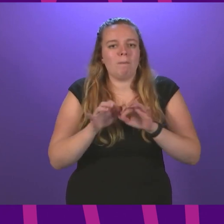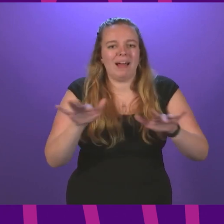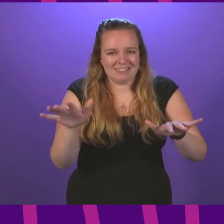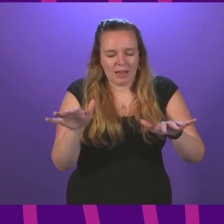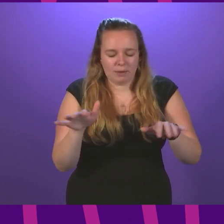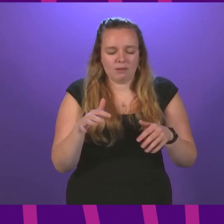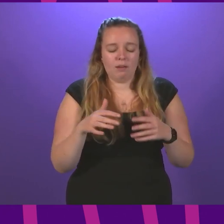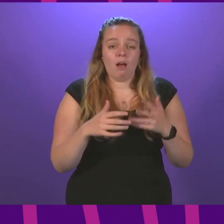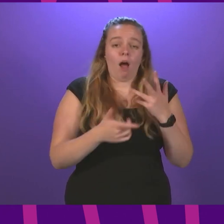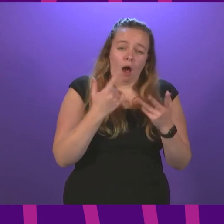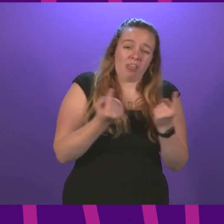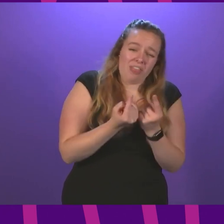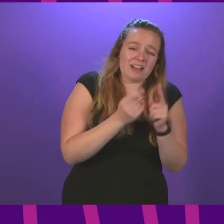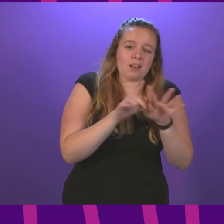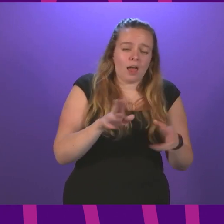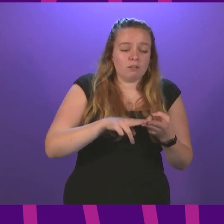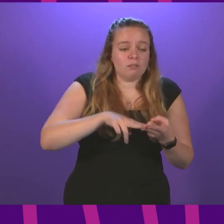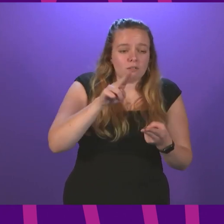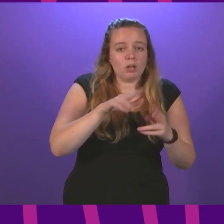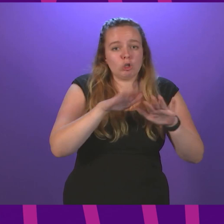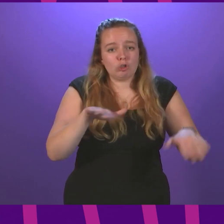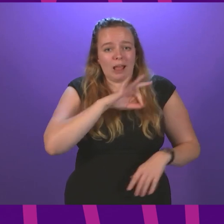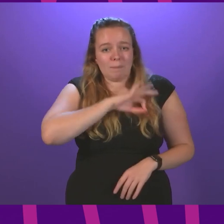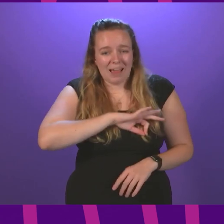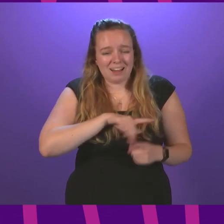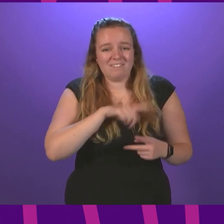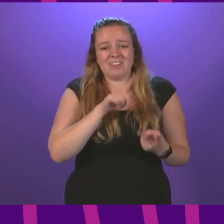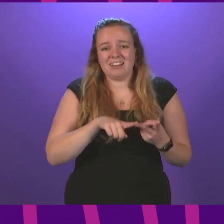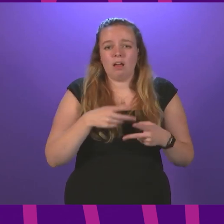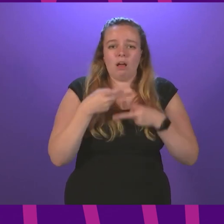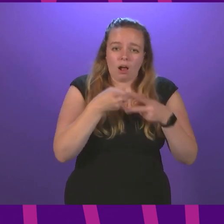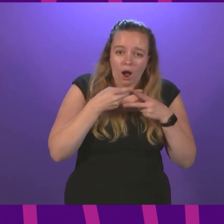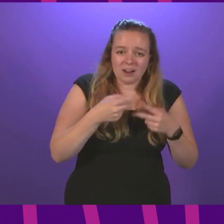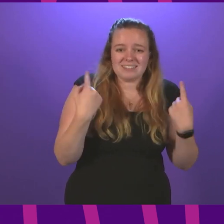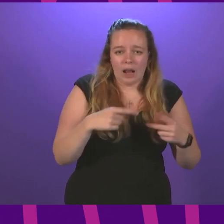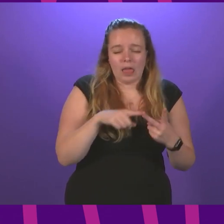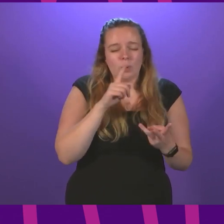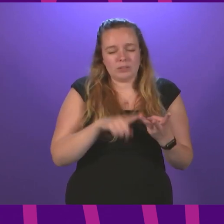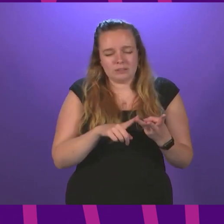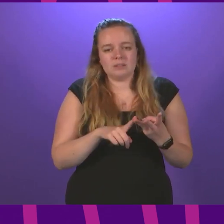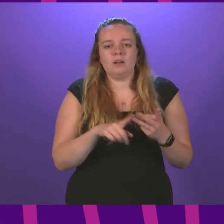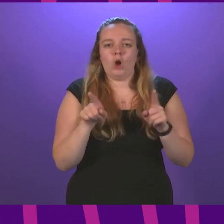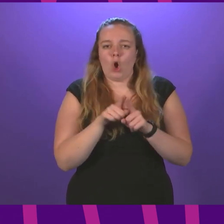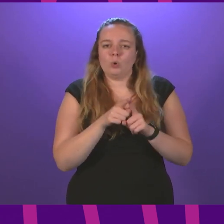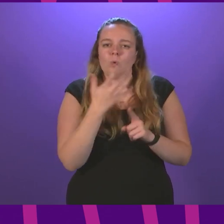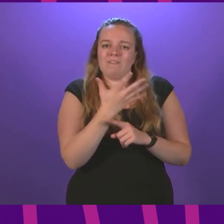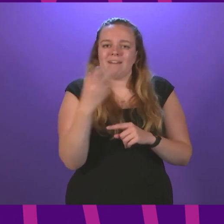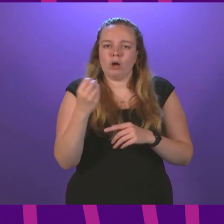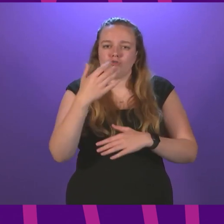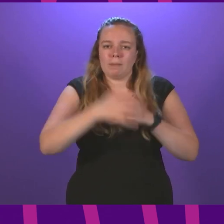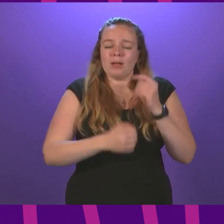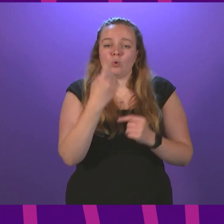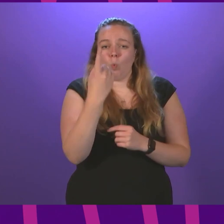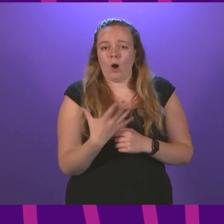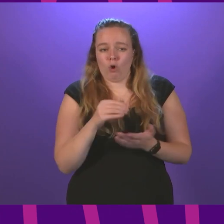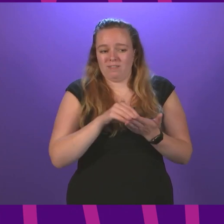alongside other measures such as the up-rate in child benefit, guardians allowance and thresholds, as well as a £500 one